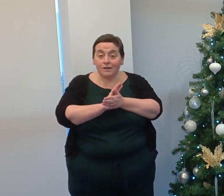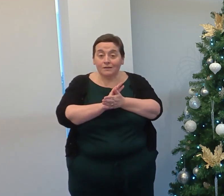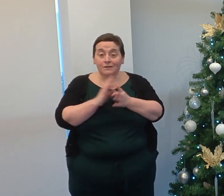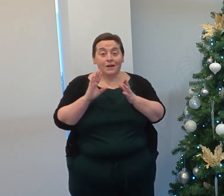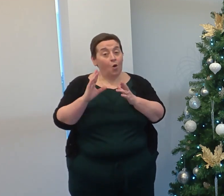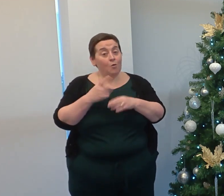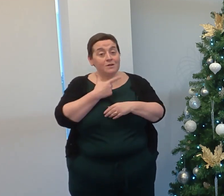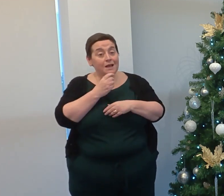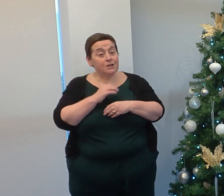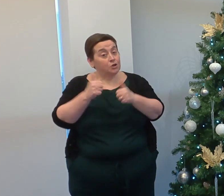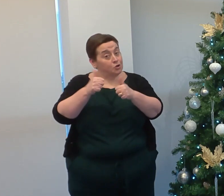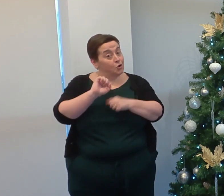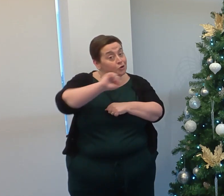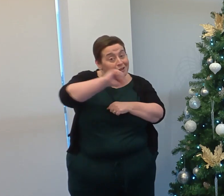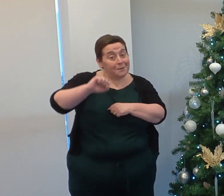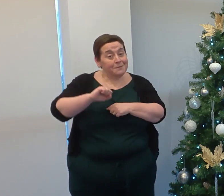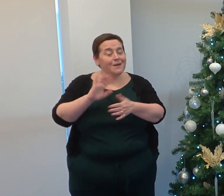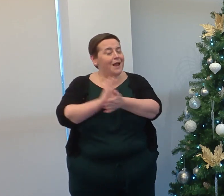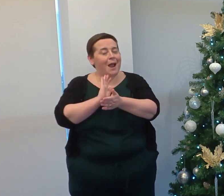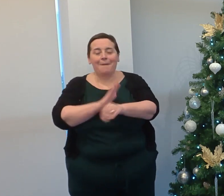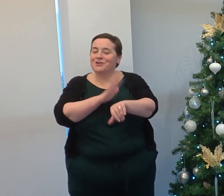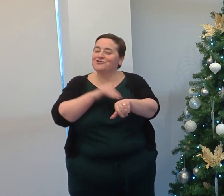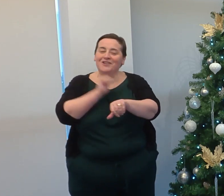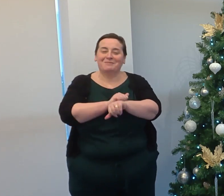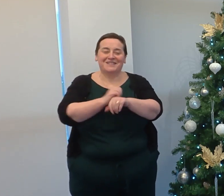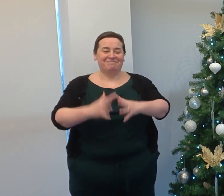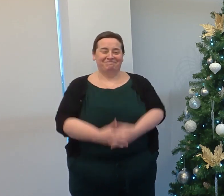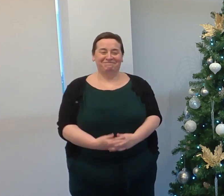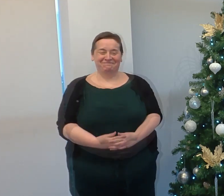holiday and I hope Santa is good to you. Merry Christmas.